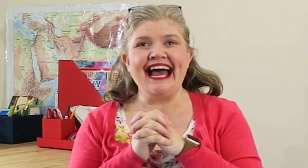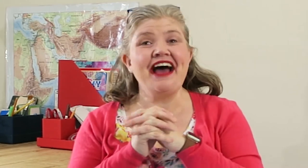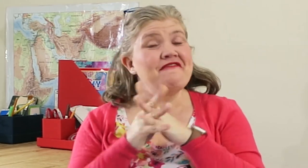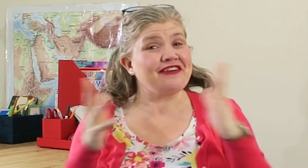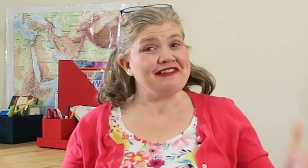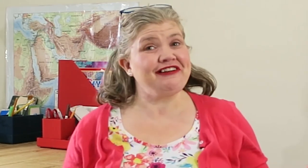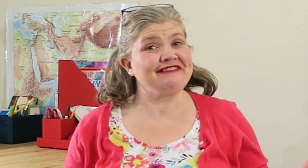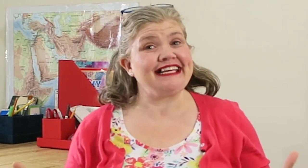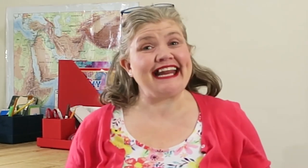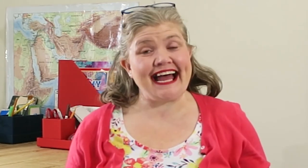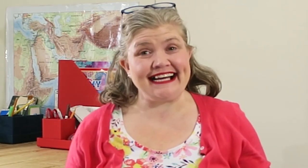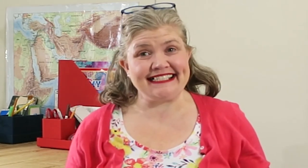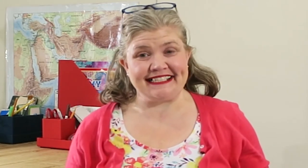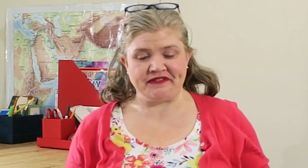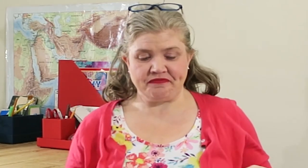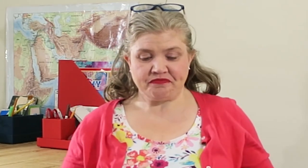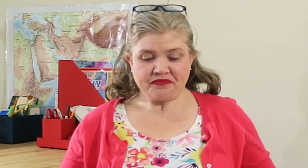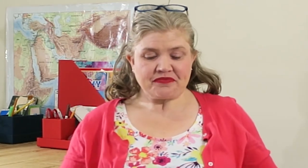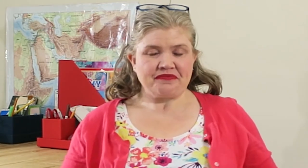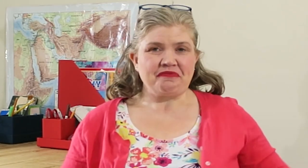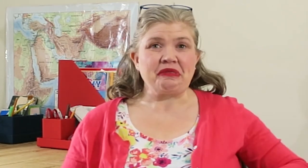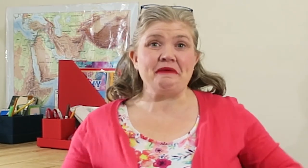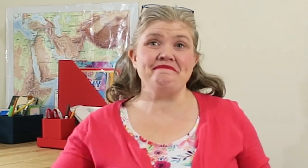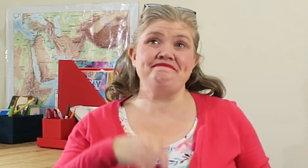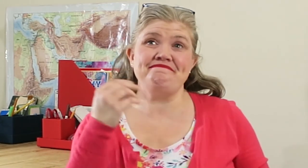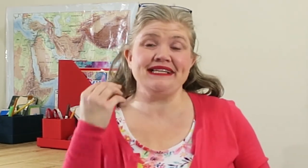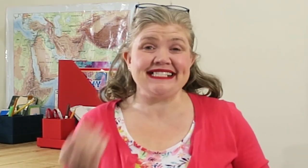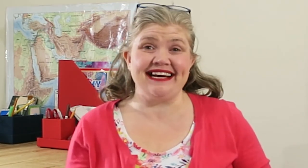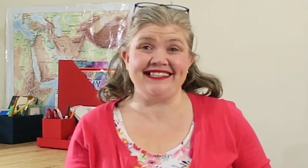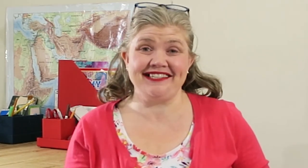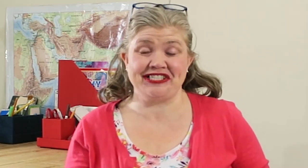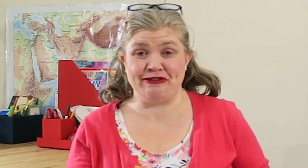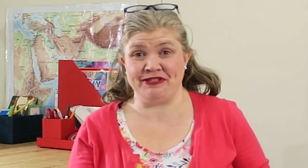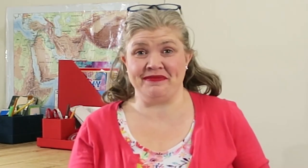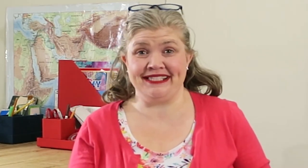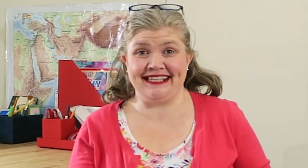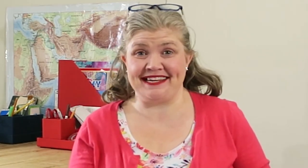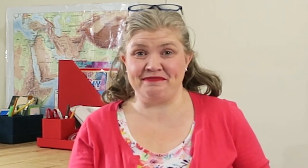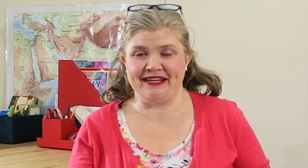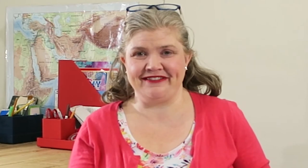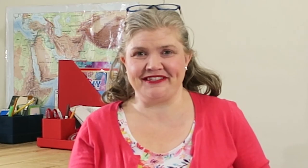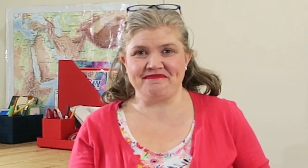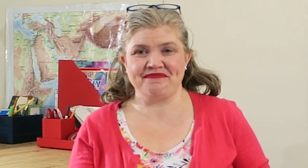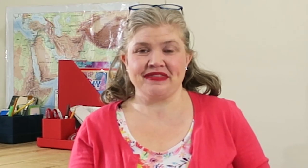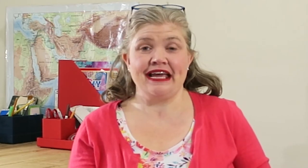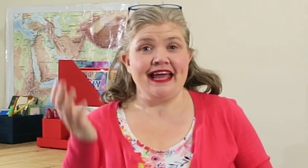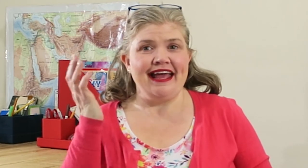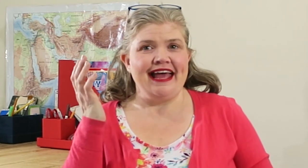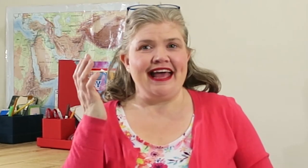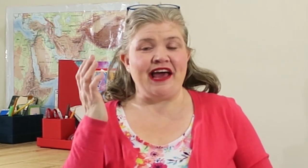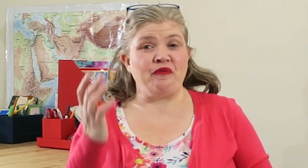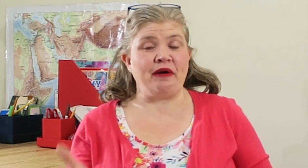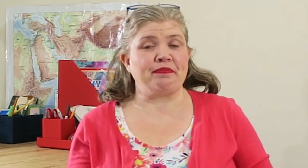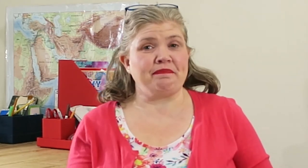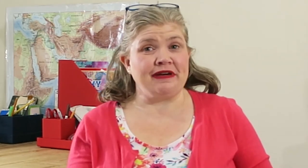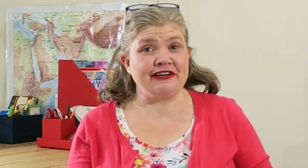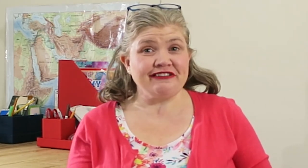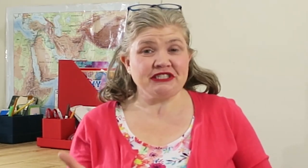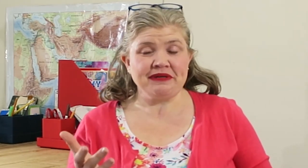for other years it hasn't. But it's not just those months that can be hard. And while encouragement